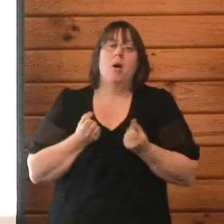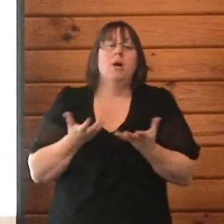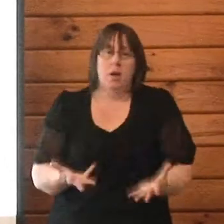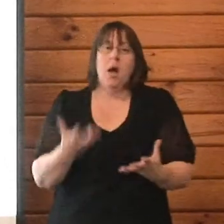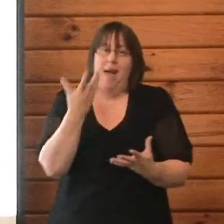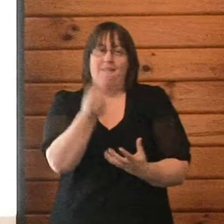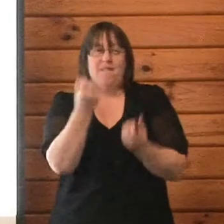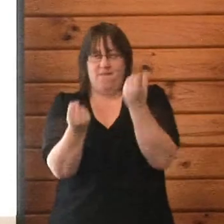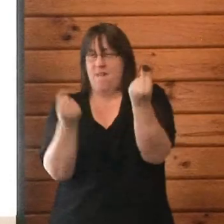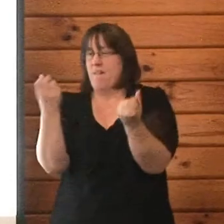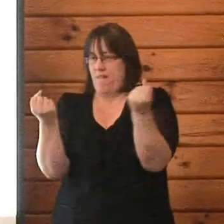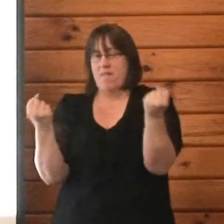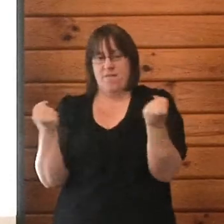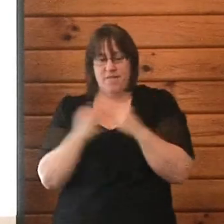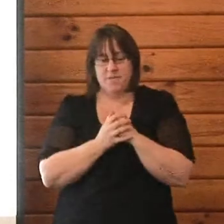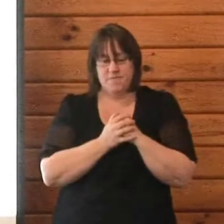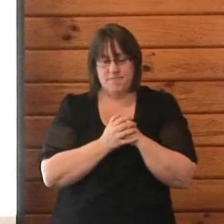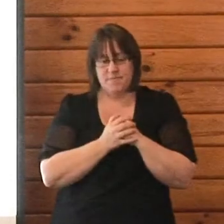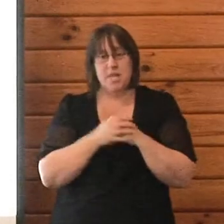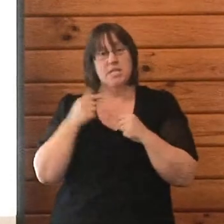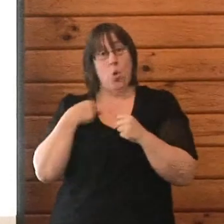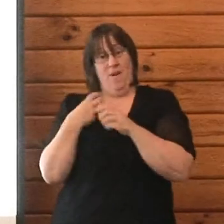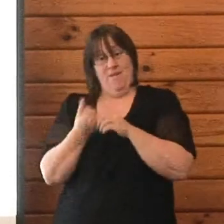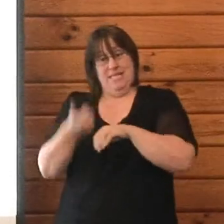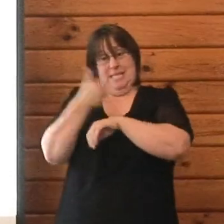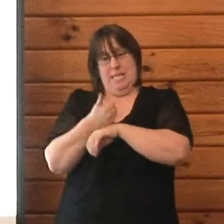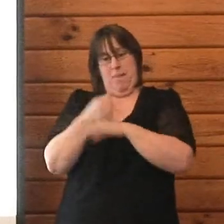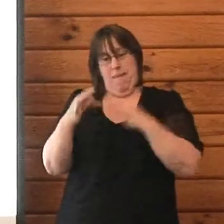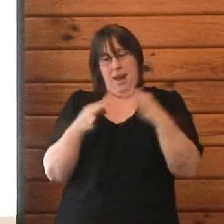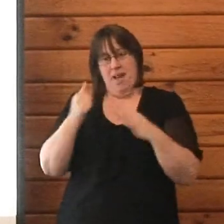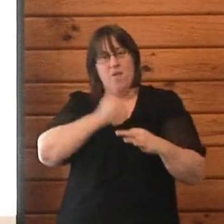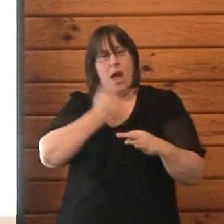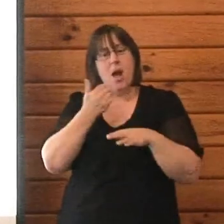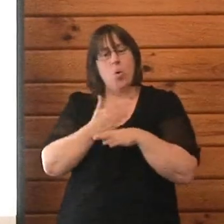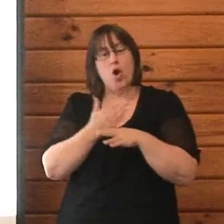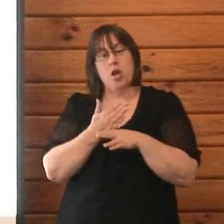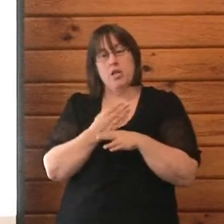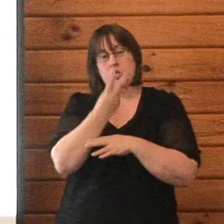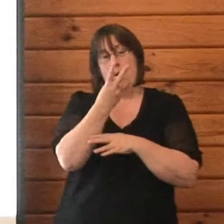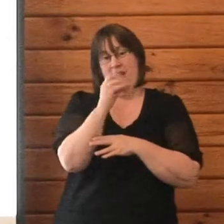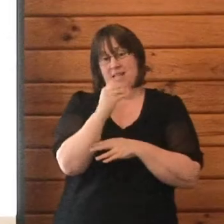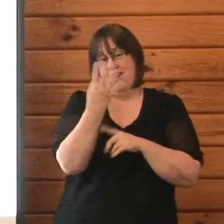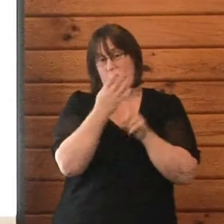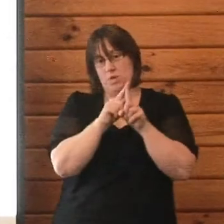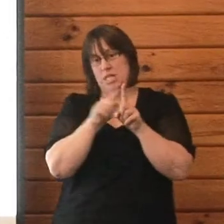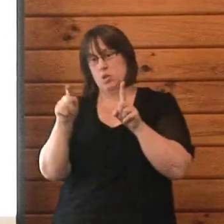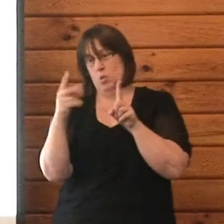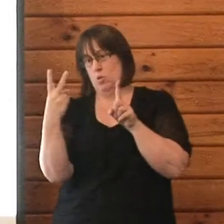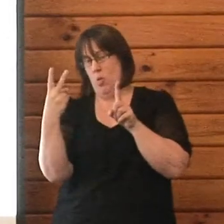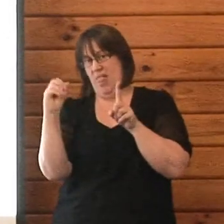developed a plan for our work in 2014 to 2016, much of which I've